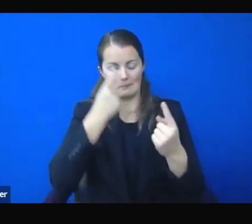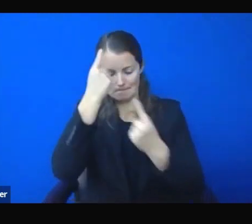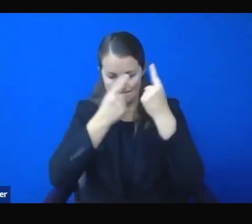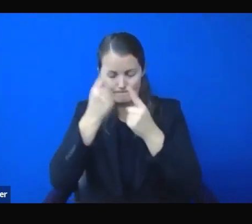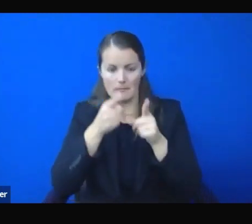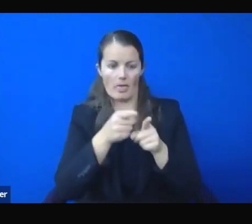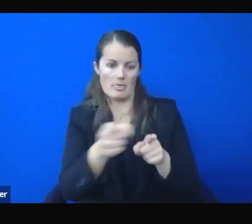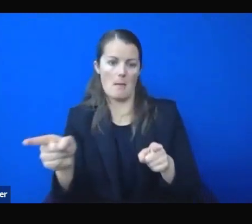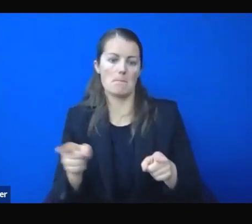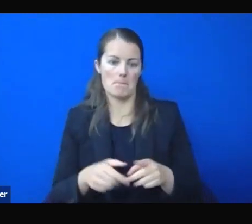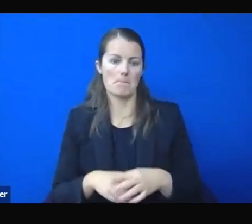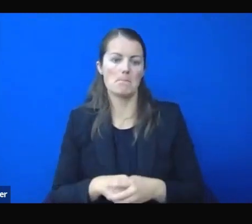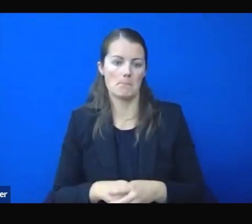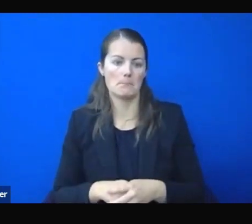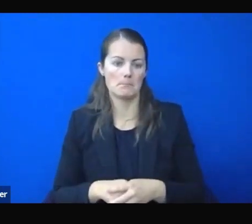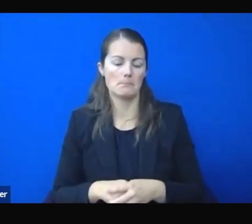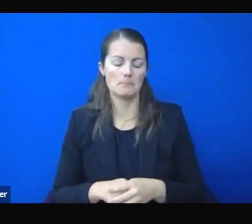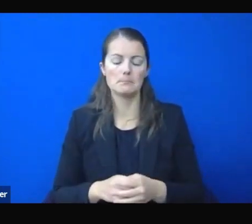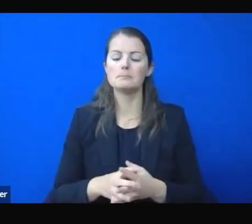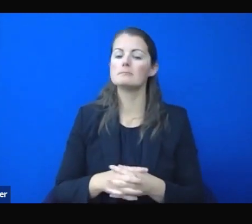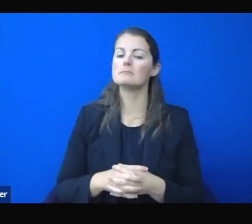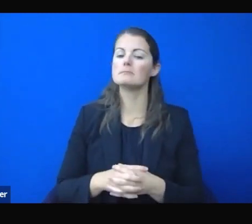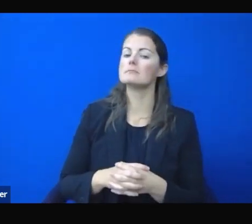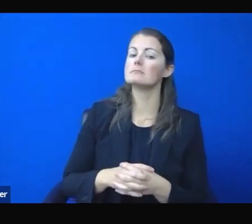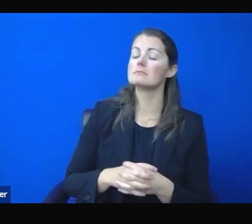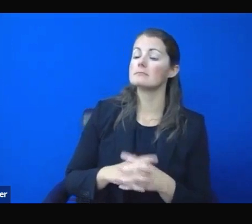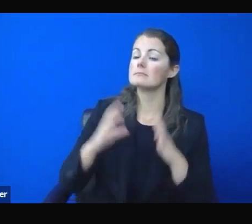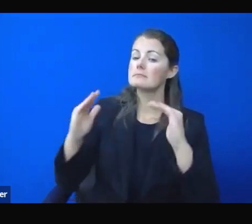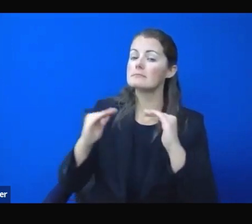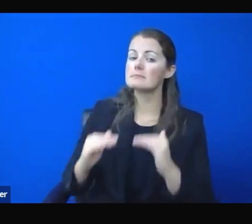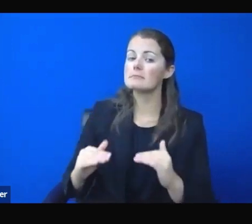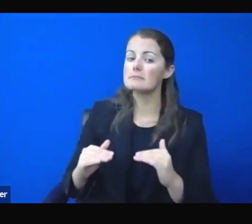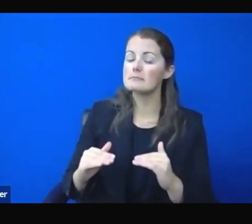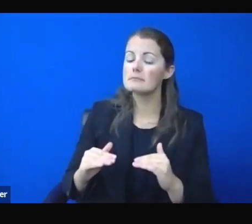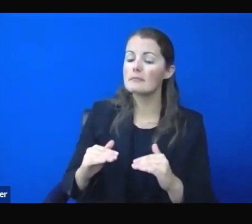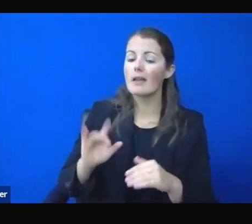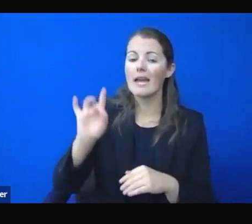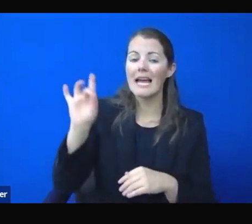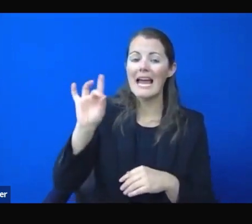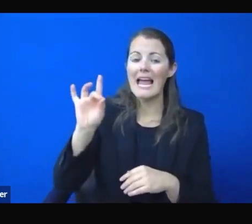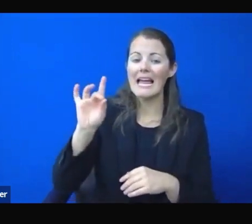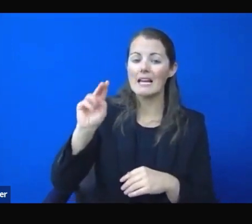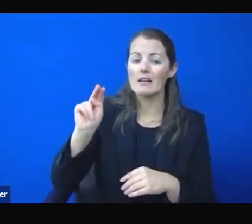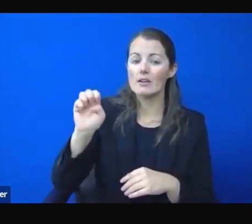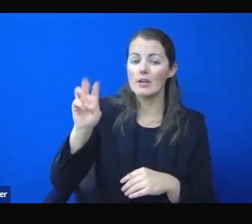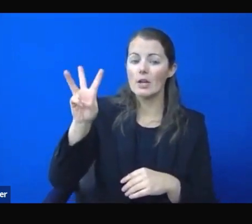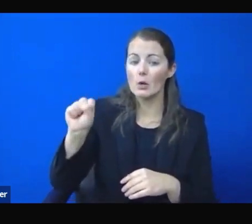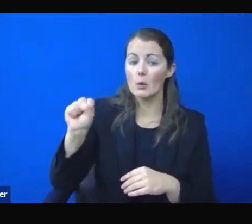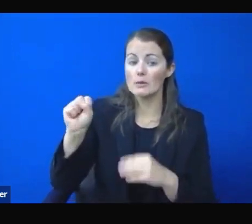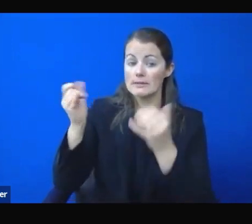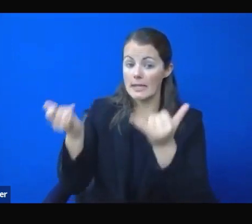Thank you, Governor. Thank you, Howard, for the question. We will go to David from 8 News Now. David?